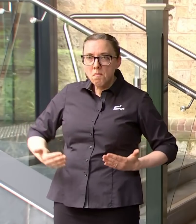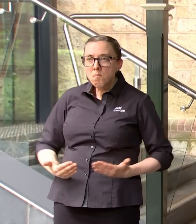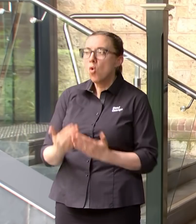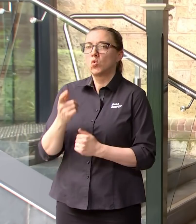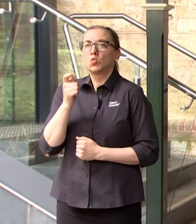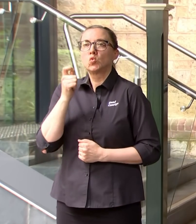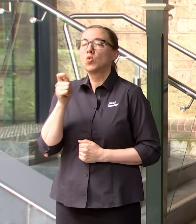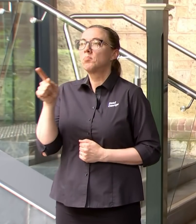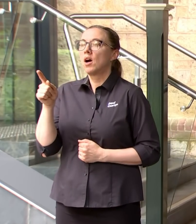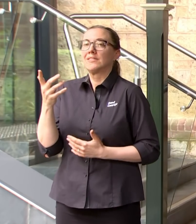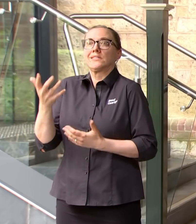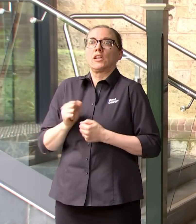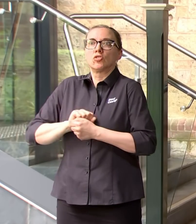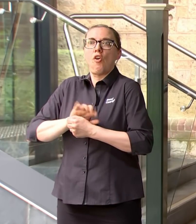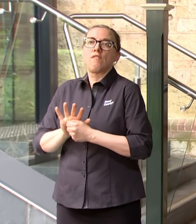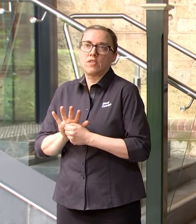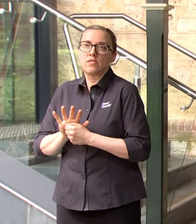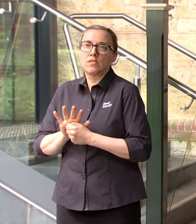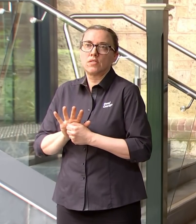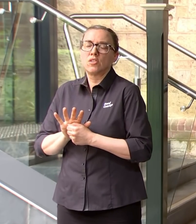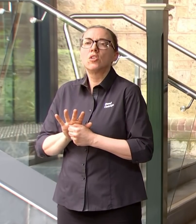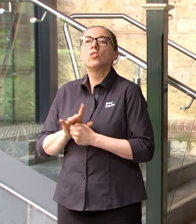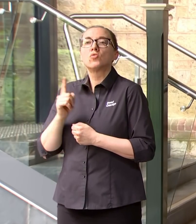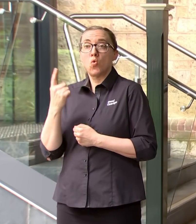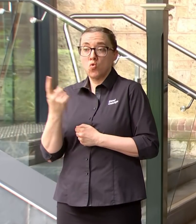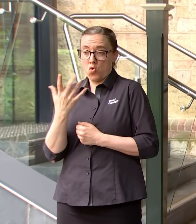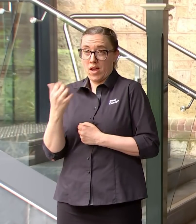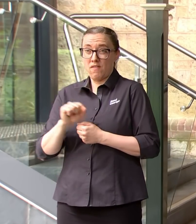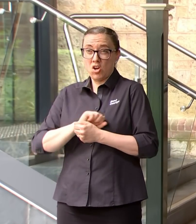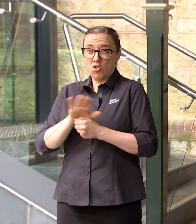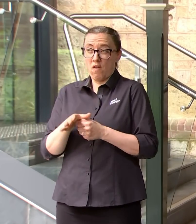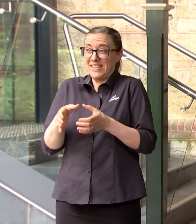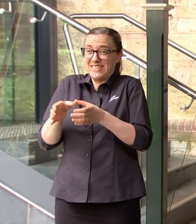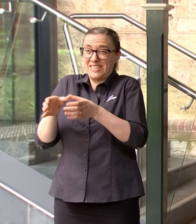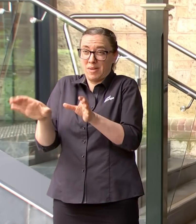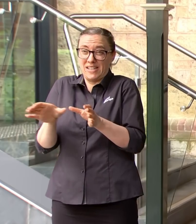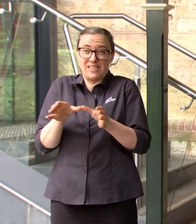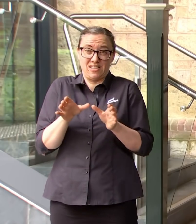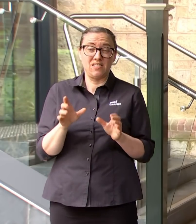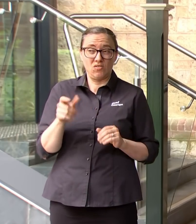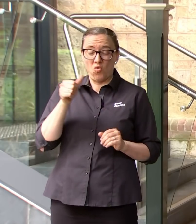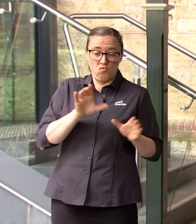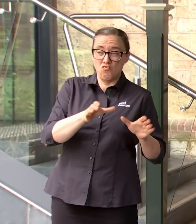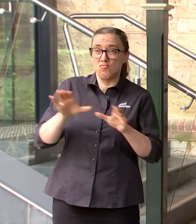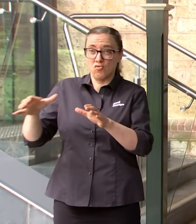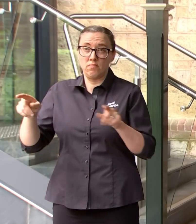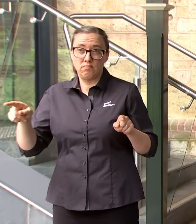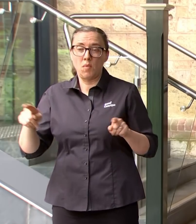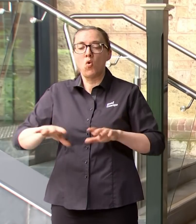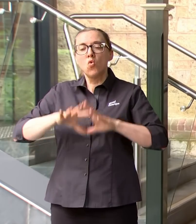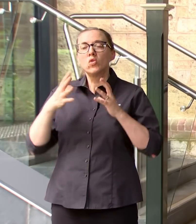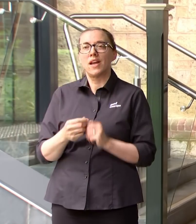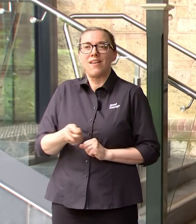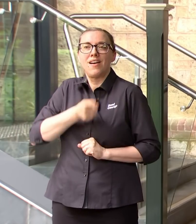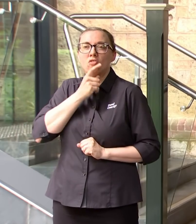basically presented them all in total and then the third one is the Women's and Children's Hospital which are taking our children in South